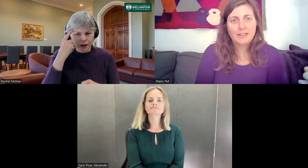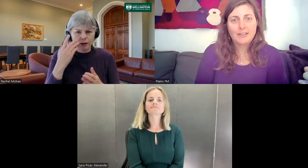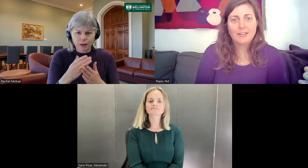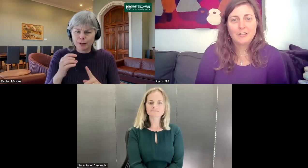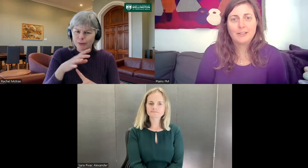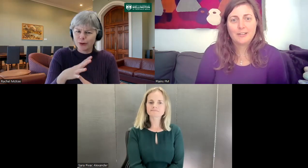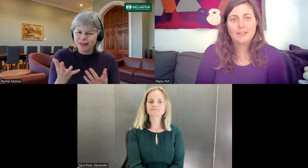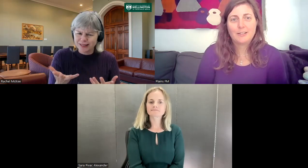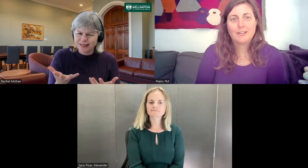it?